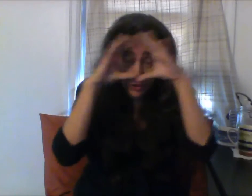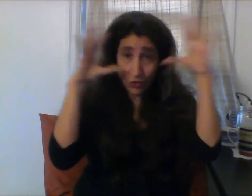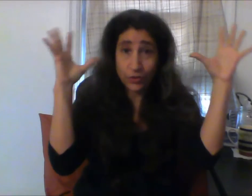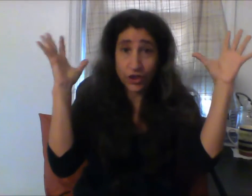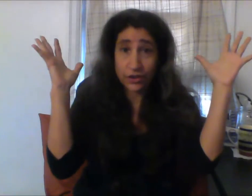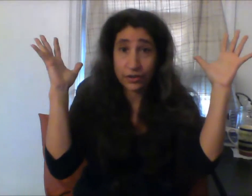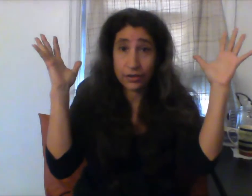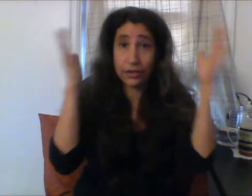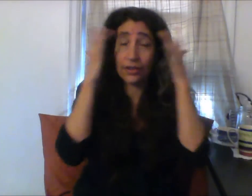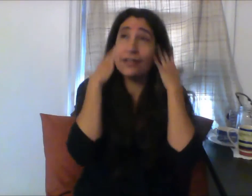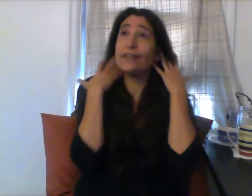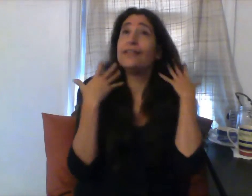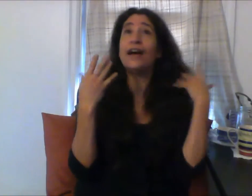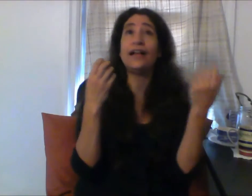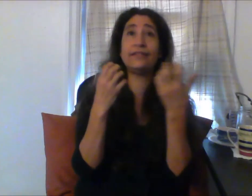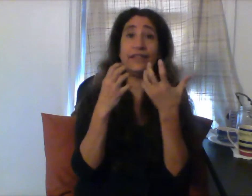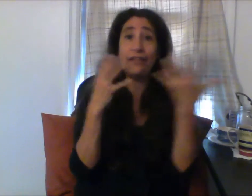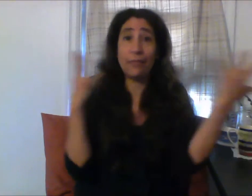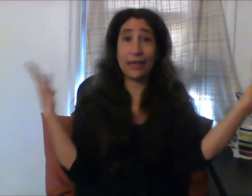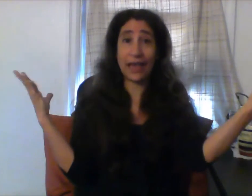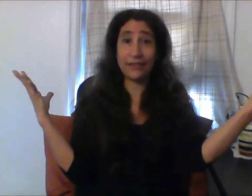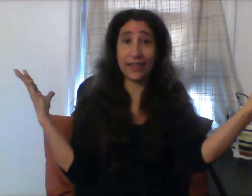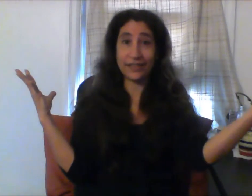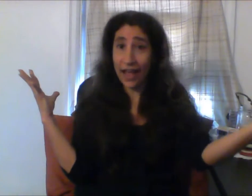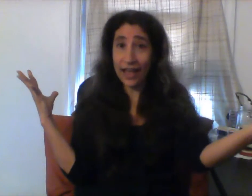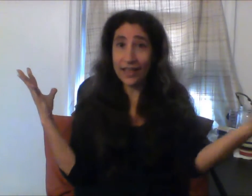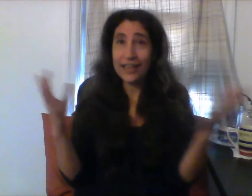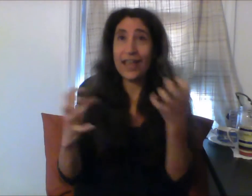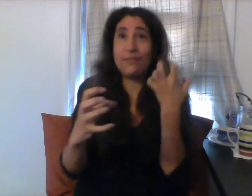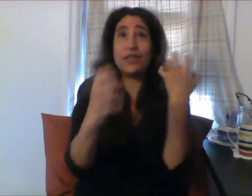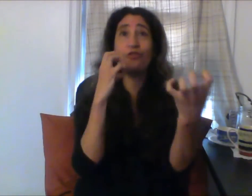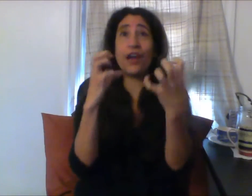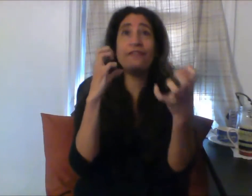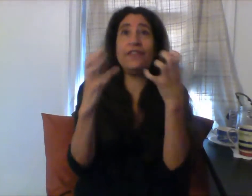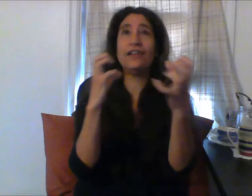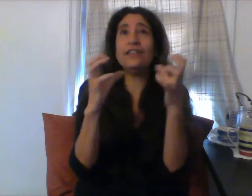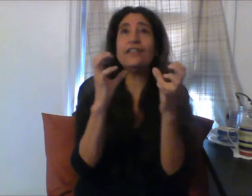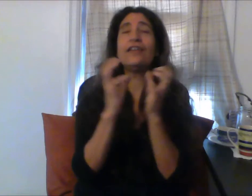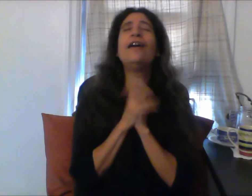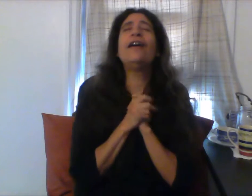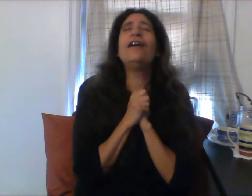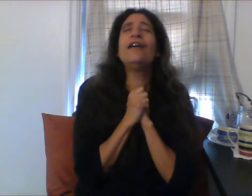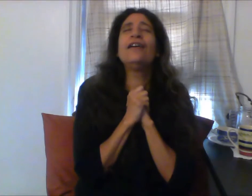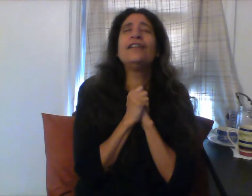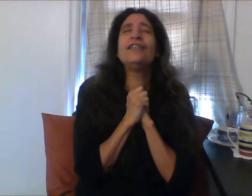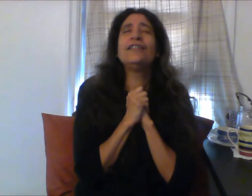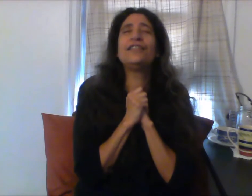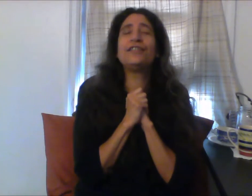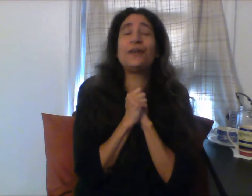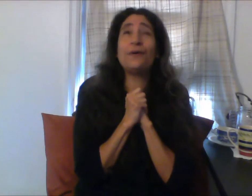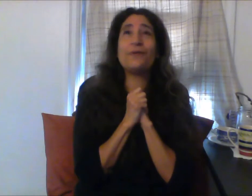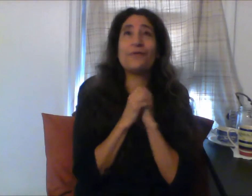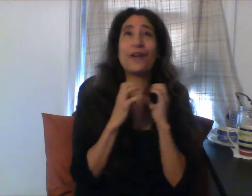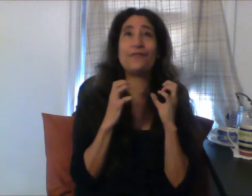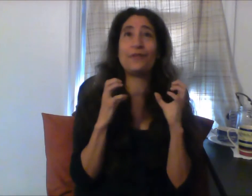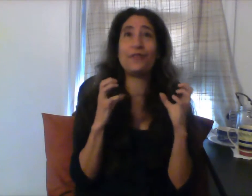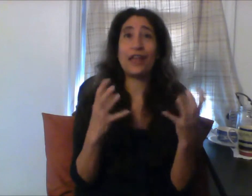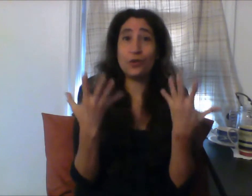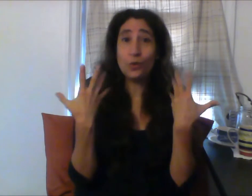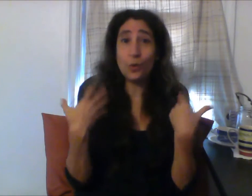atrocious. I'll never behave like that and be grateful. So grateful that you